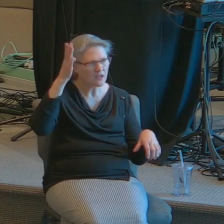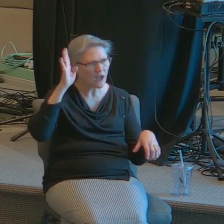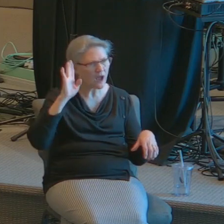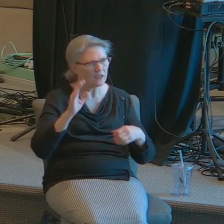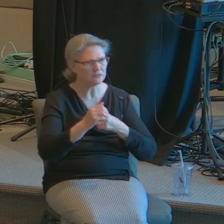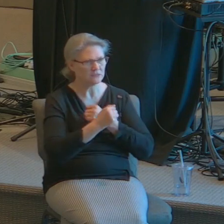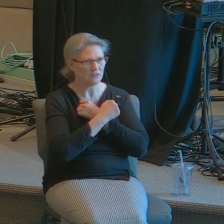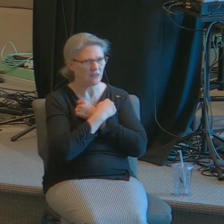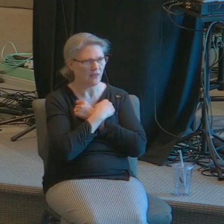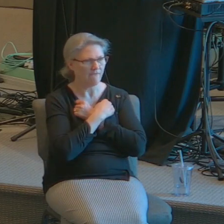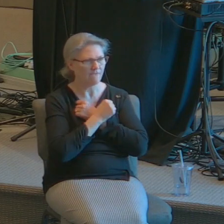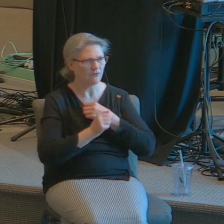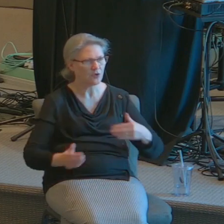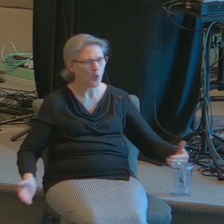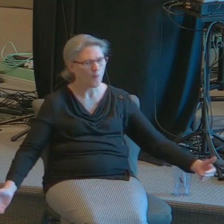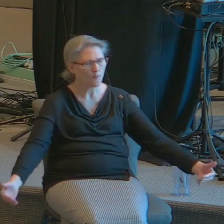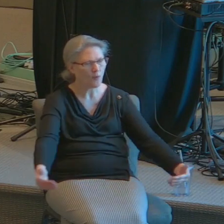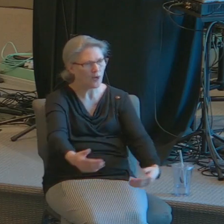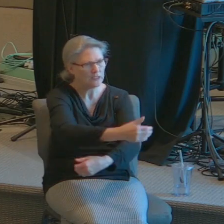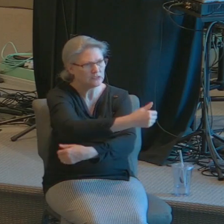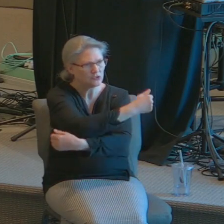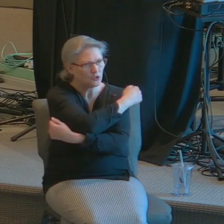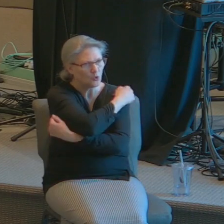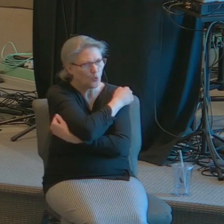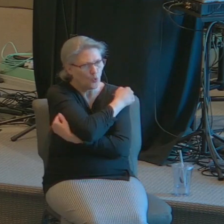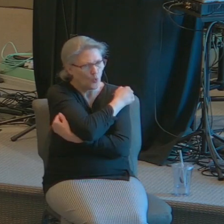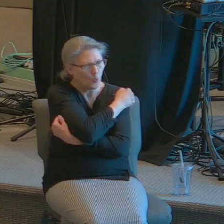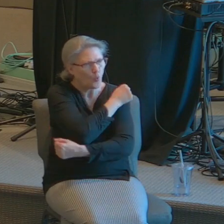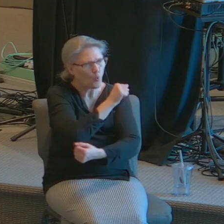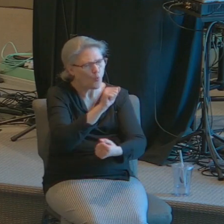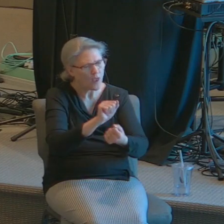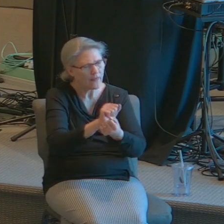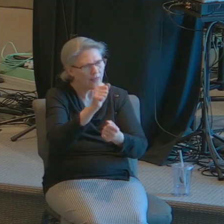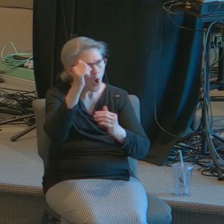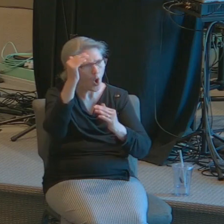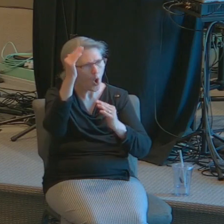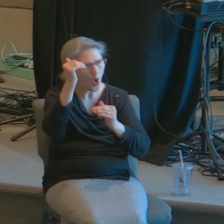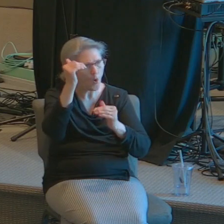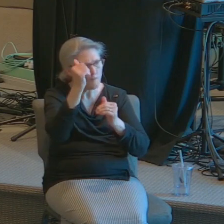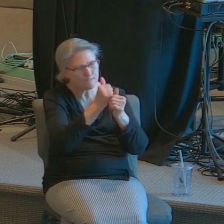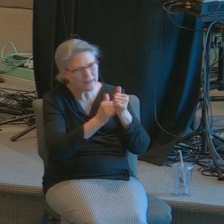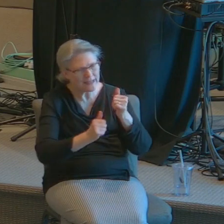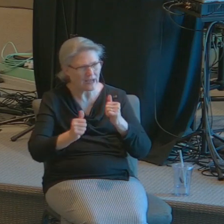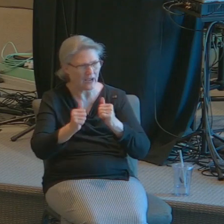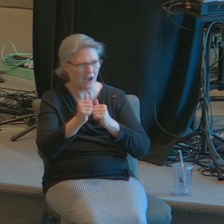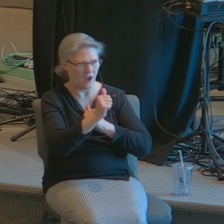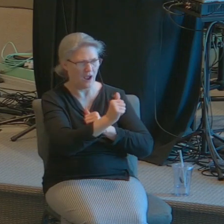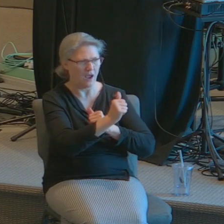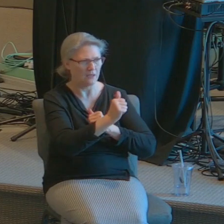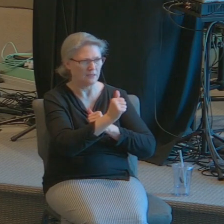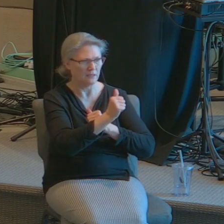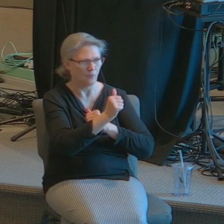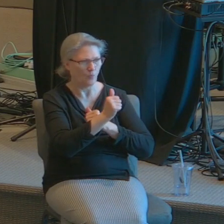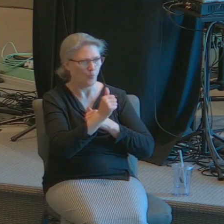to embrace her with a hope that goes beyond the life that she had been expecting